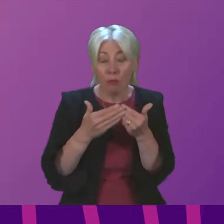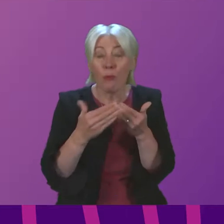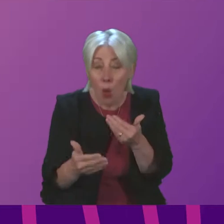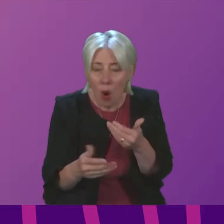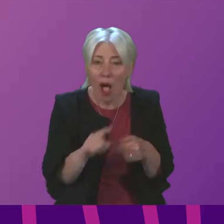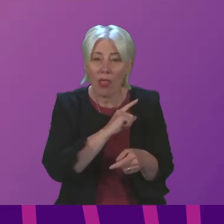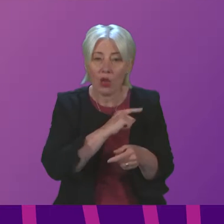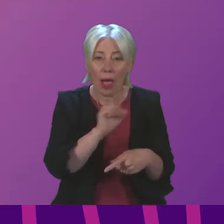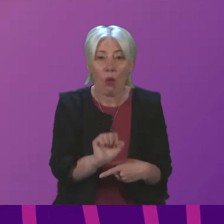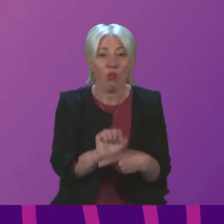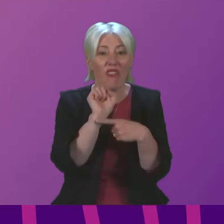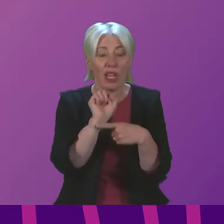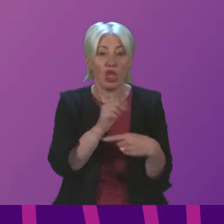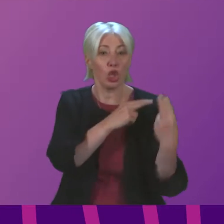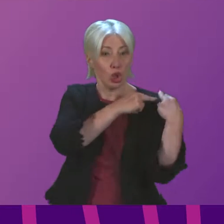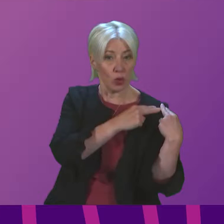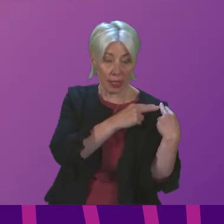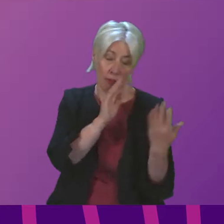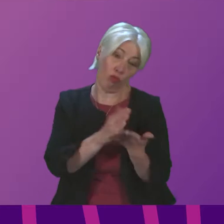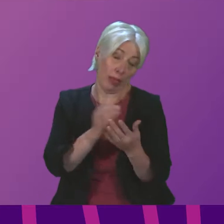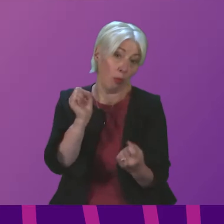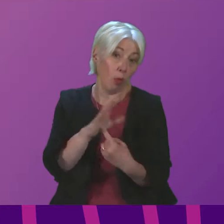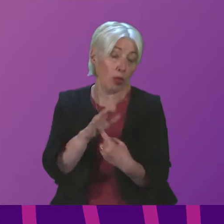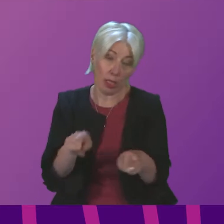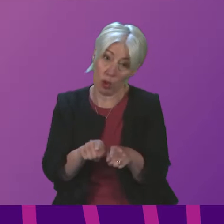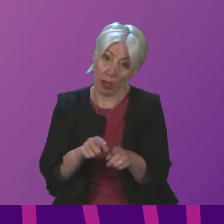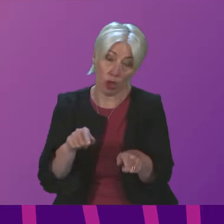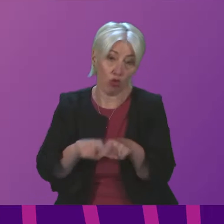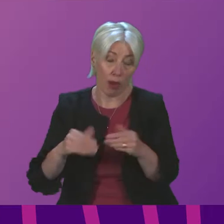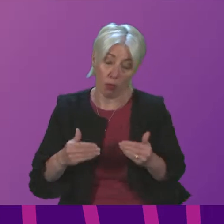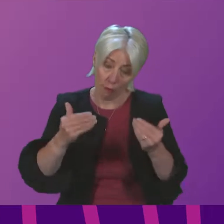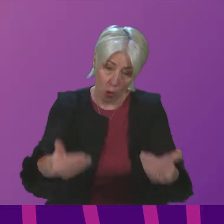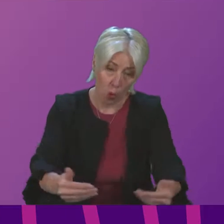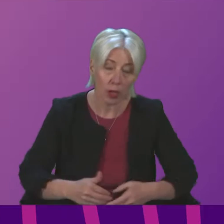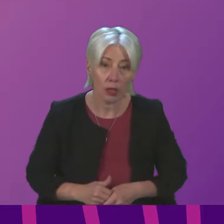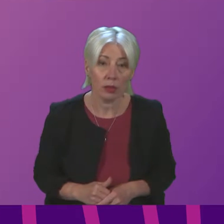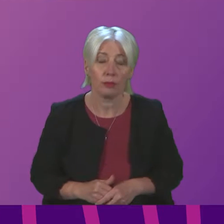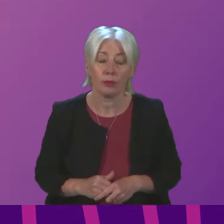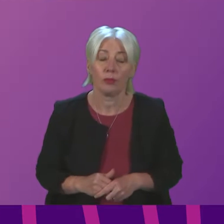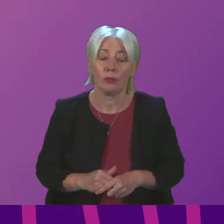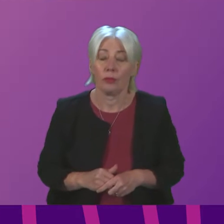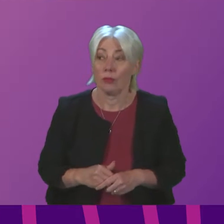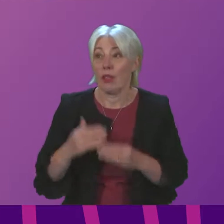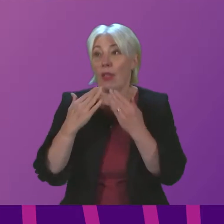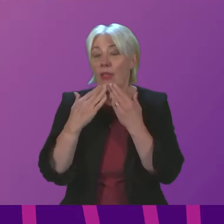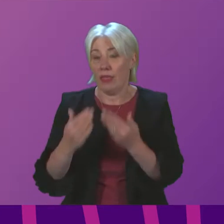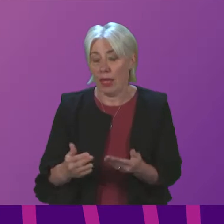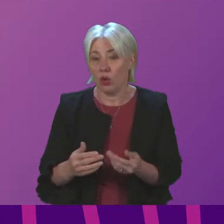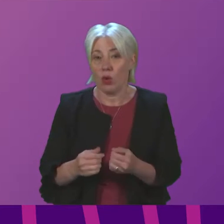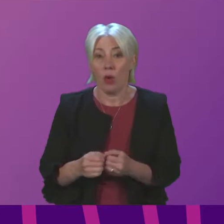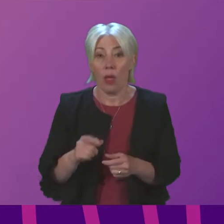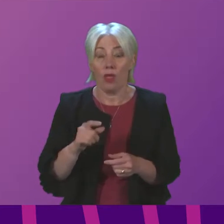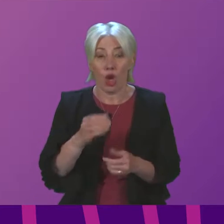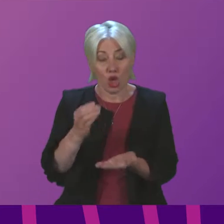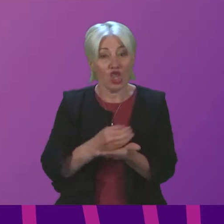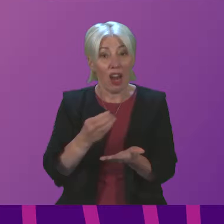duty is also important as we try to take these issues forward. Myles Briggs. Thank you, Presiding Officer. One reason charities working with homeless